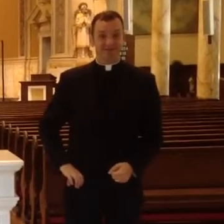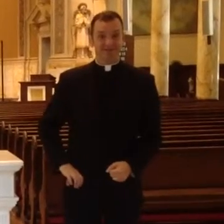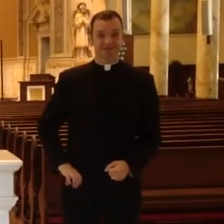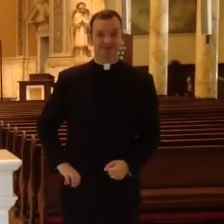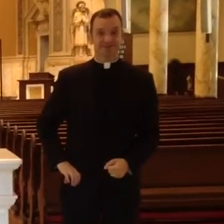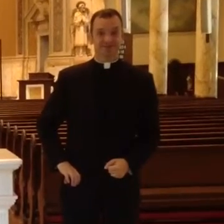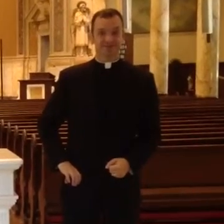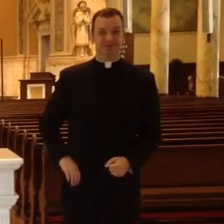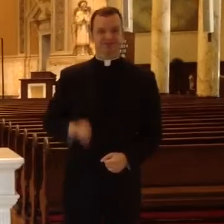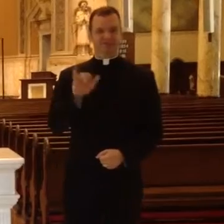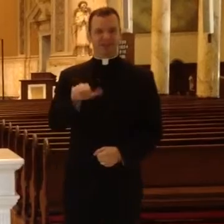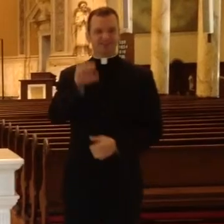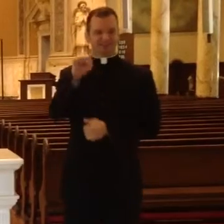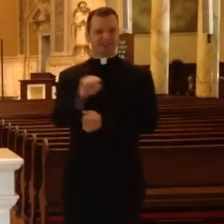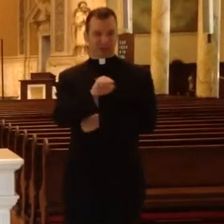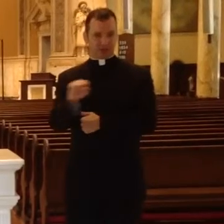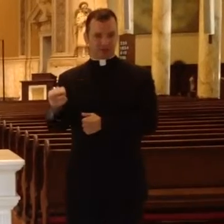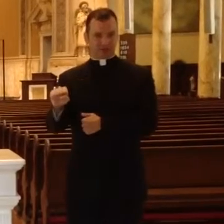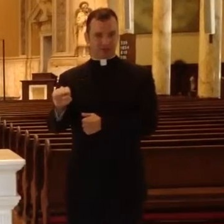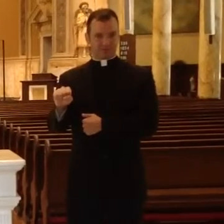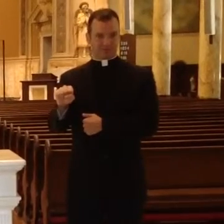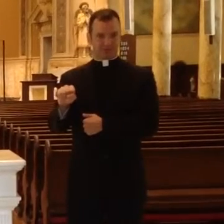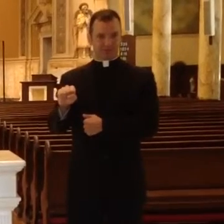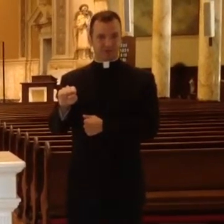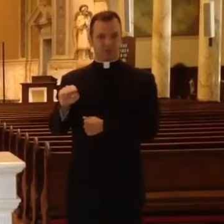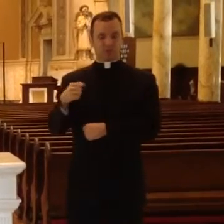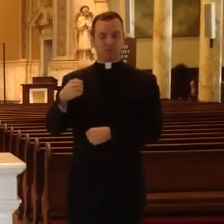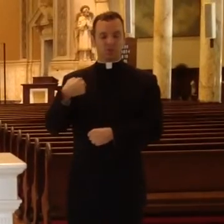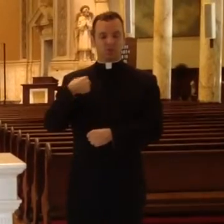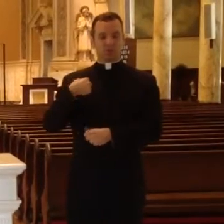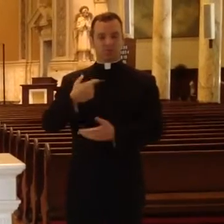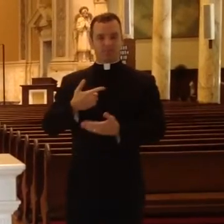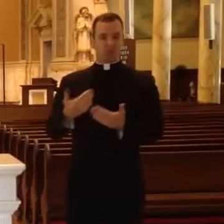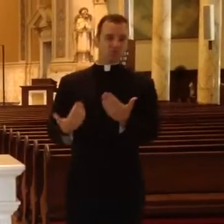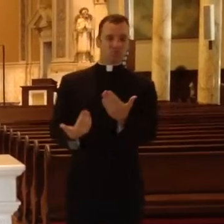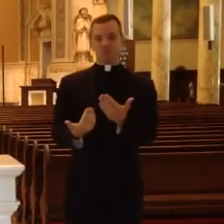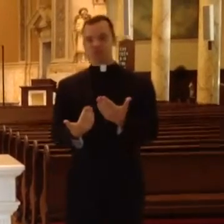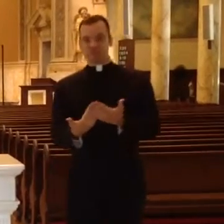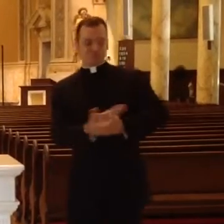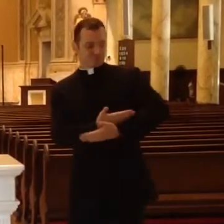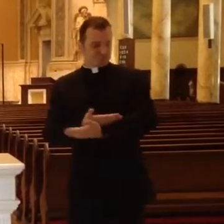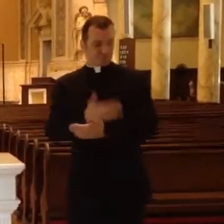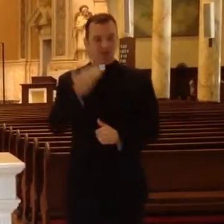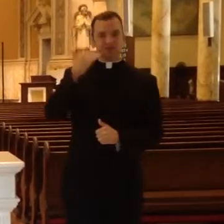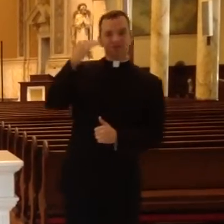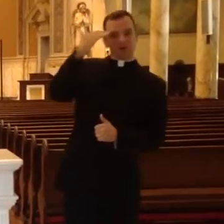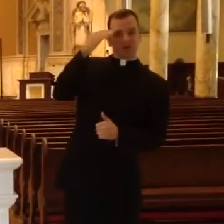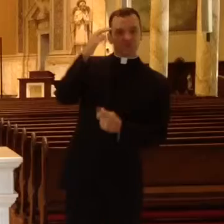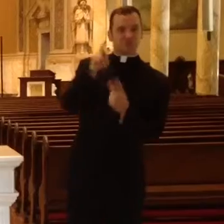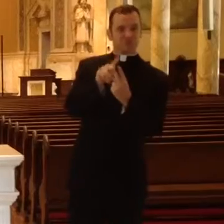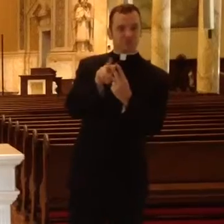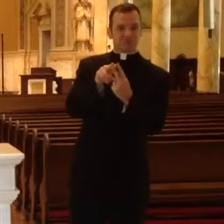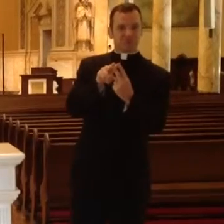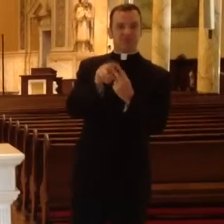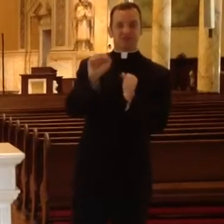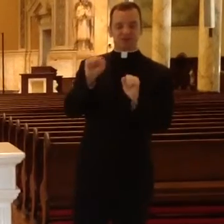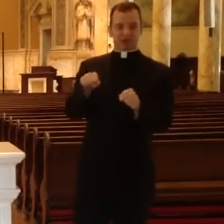That new life with Christ. And that is the Sacrament of Baptism. When we bring a child